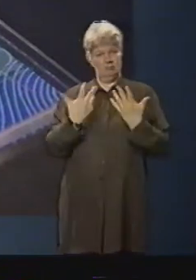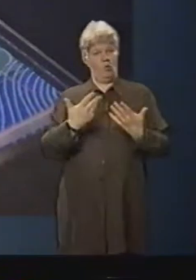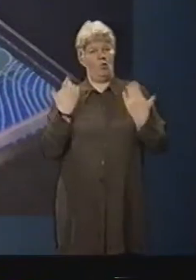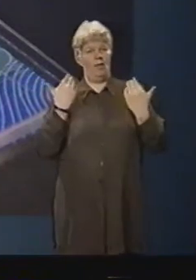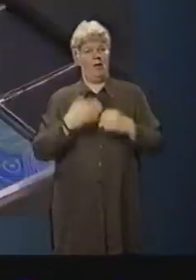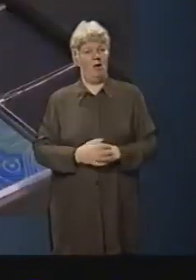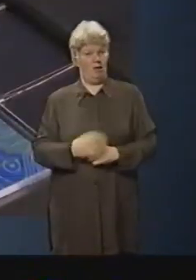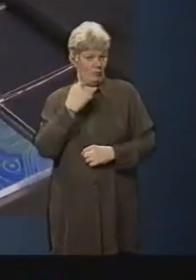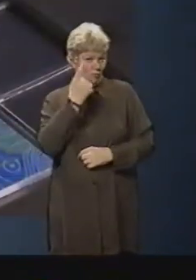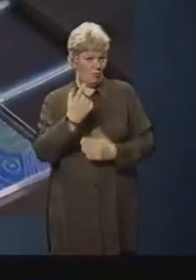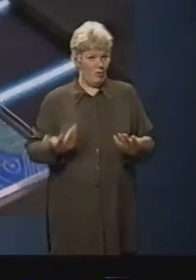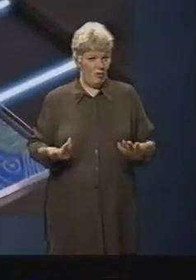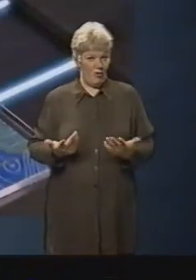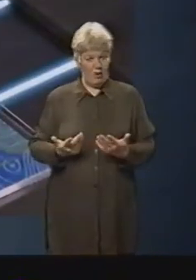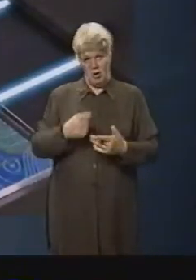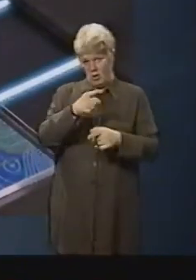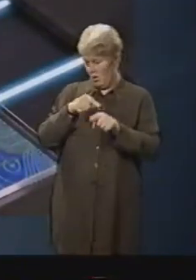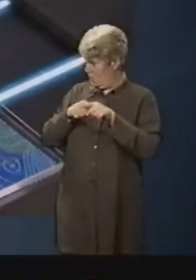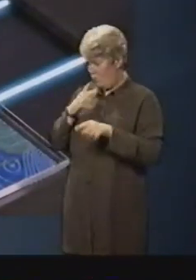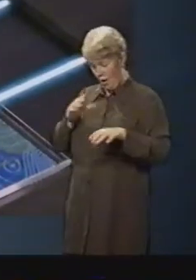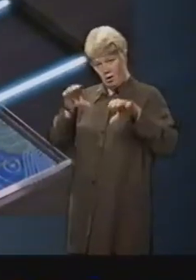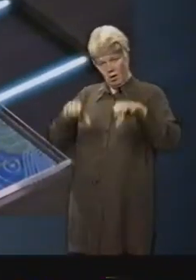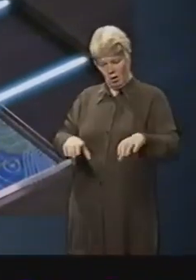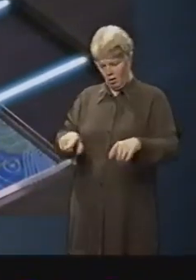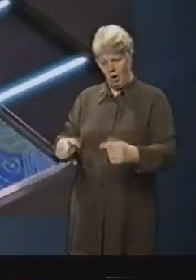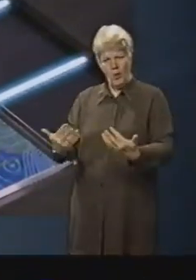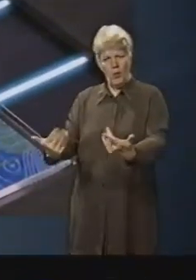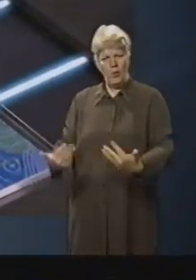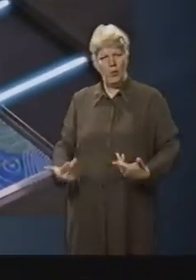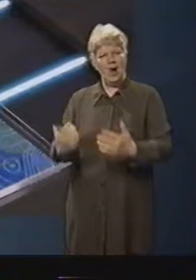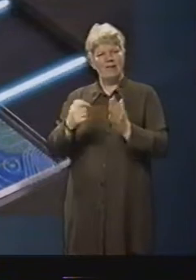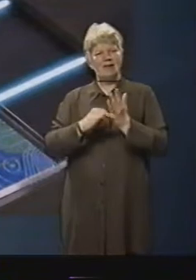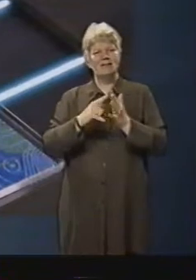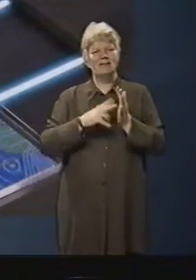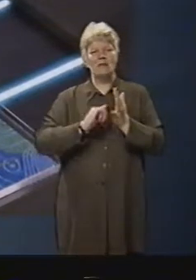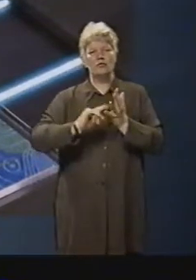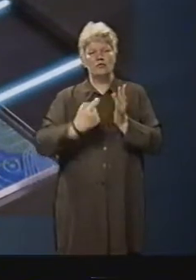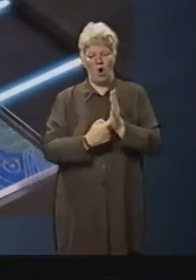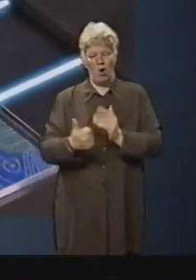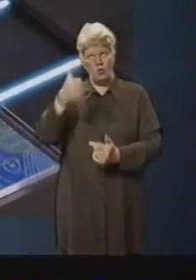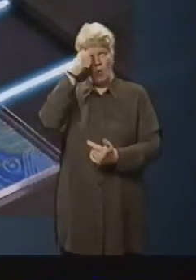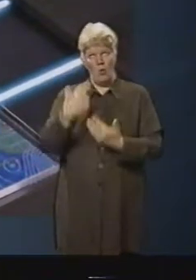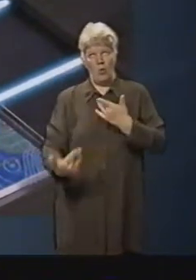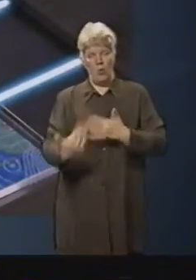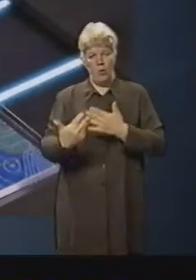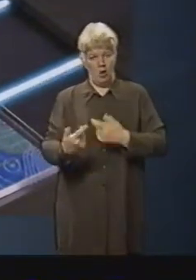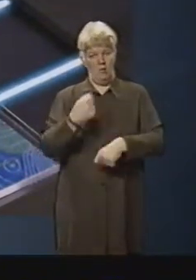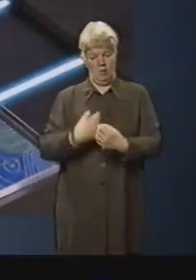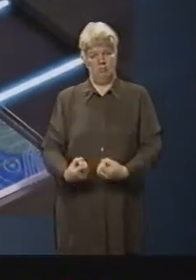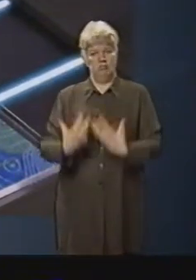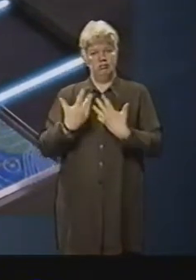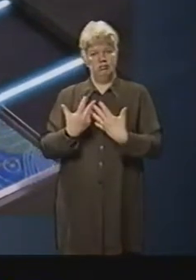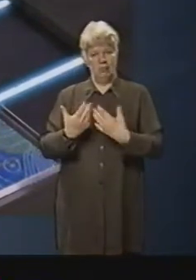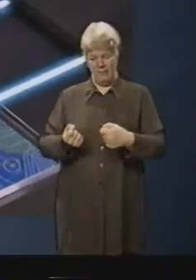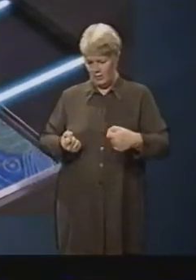When the tile is placed on the tabletop, sensors identify it by the frequency it emits. Each tile has a different